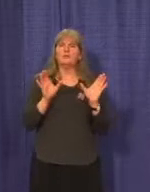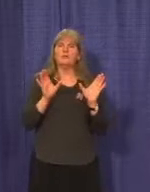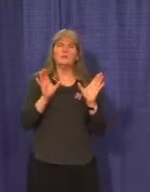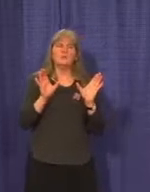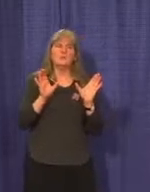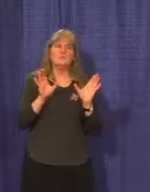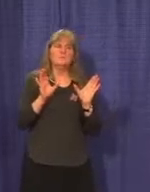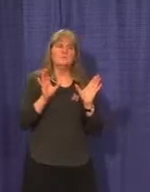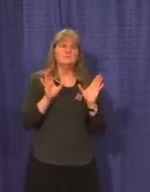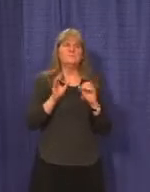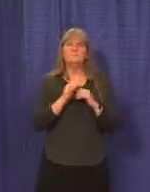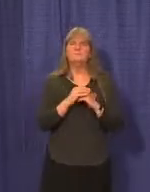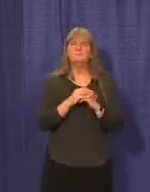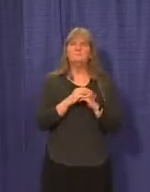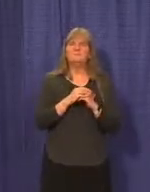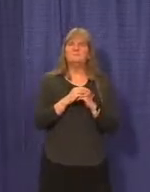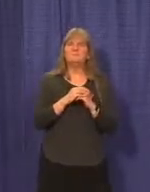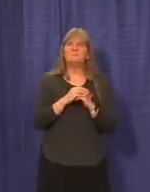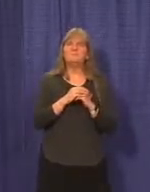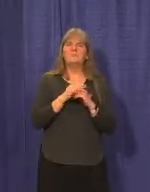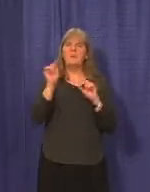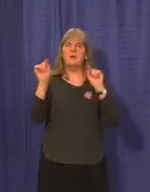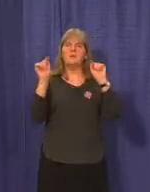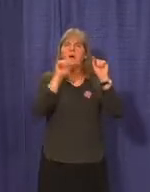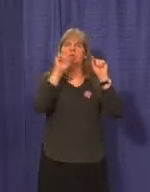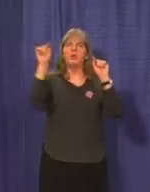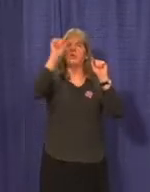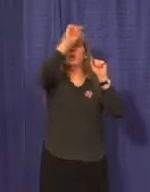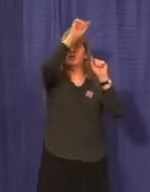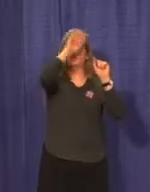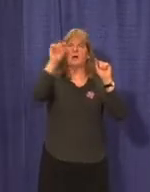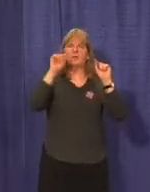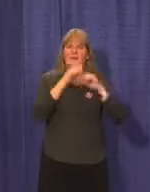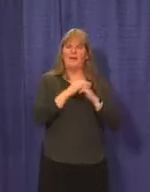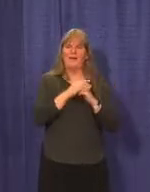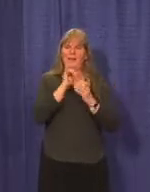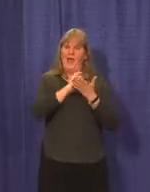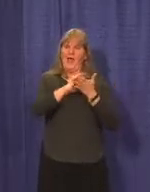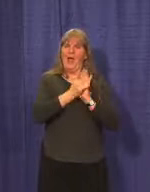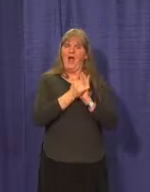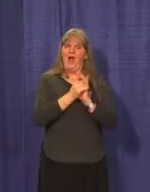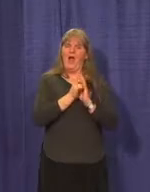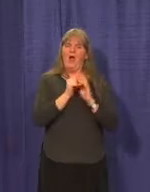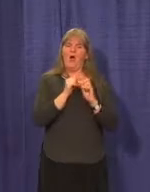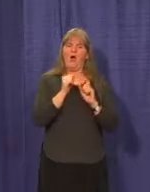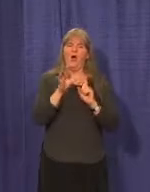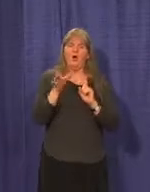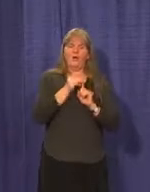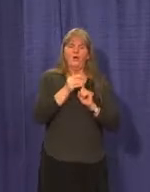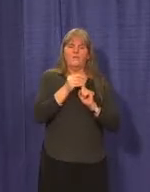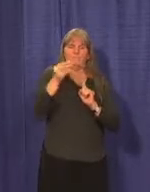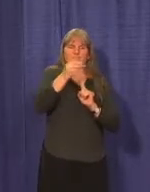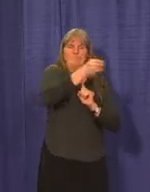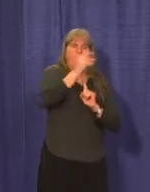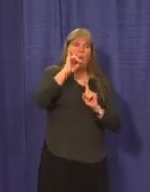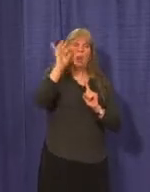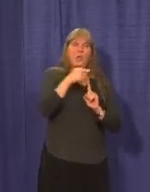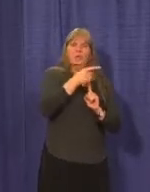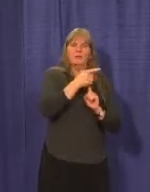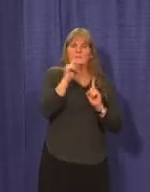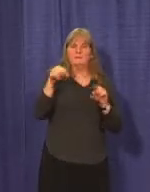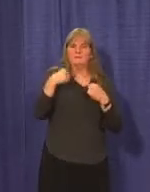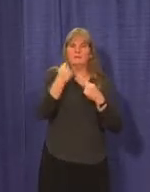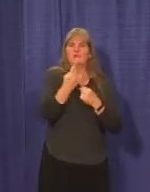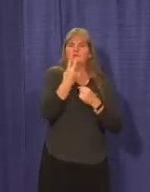and here we show how our recent cases have been clustered. And this shows our recent cases with the last